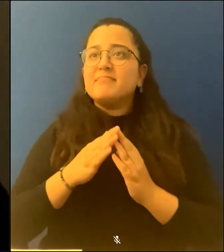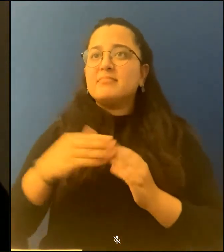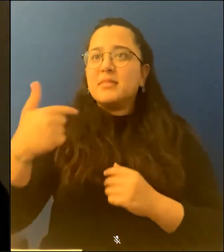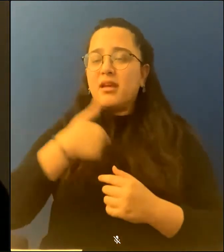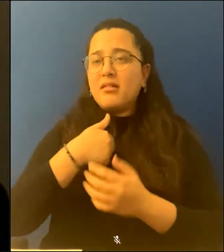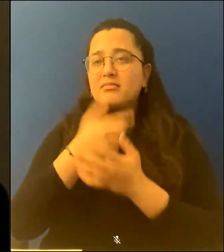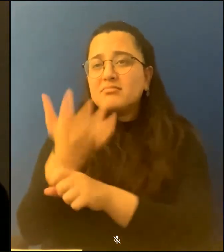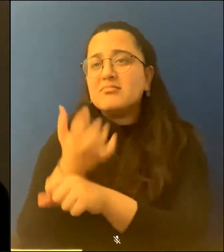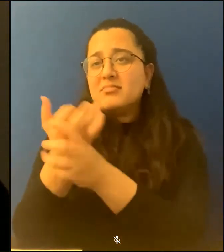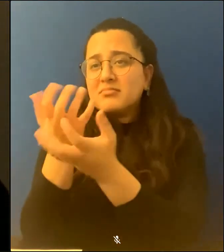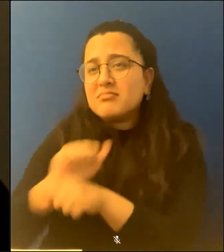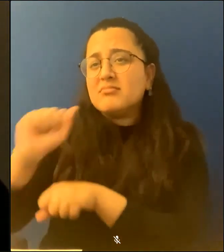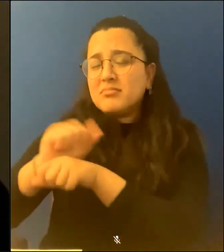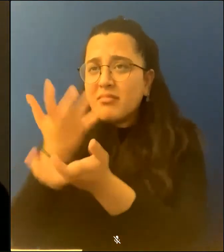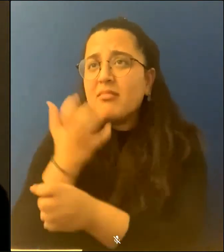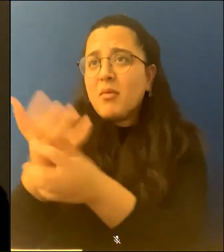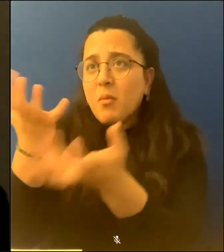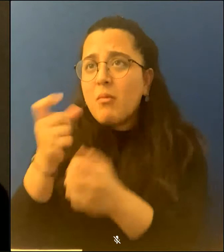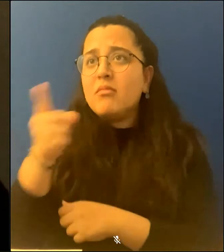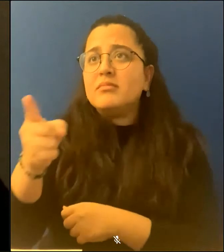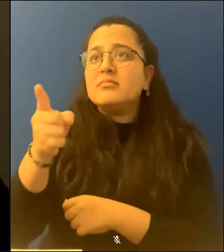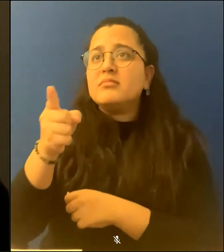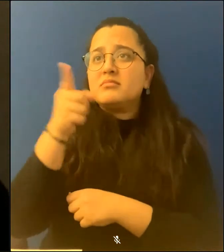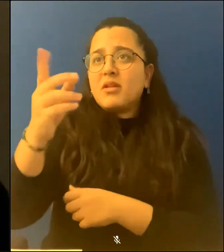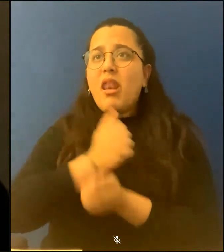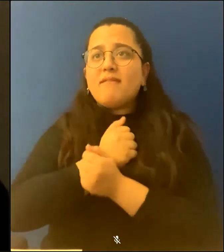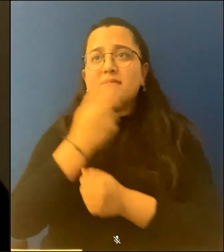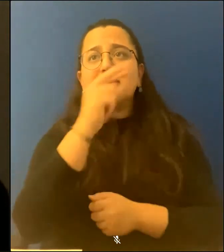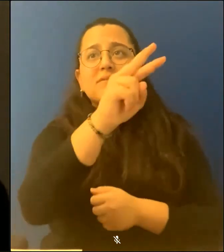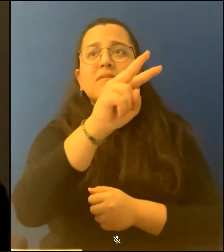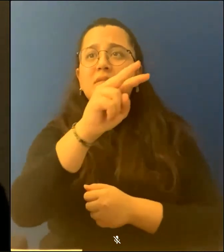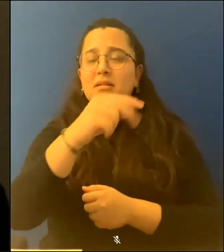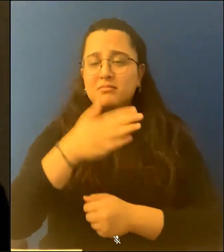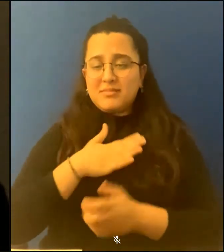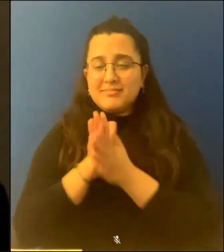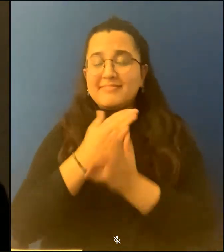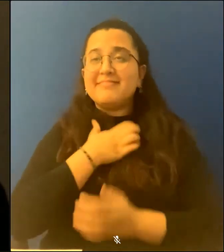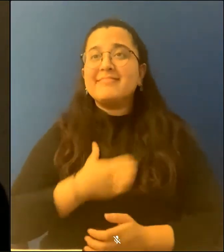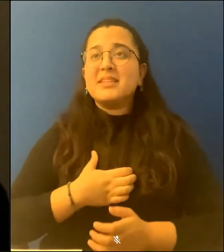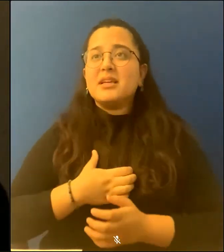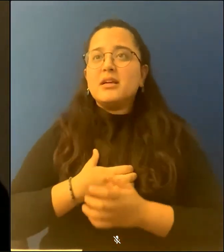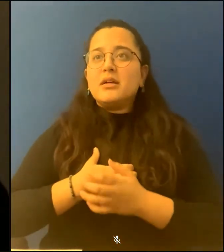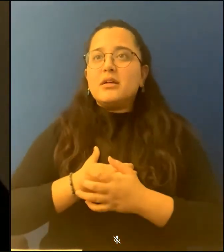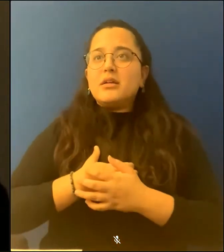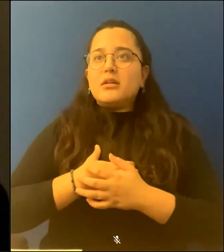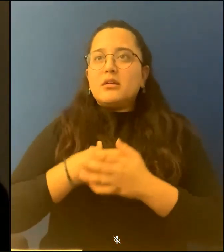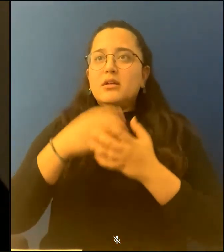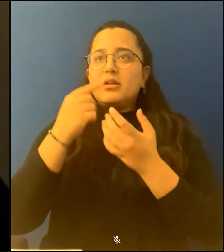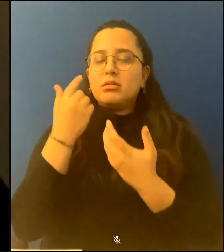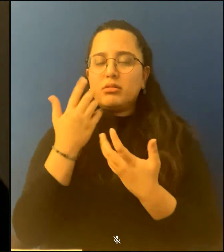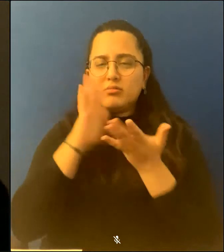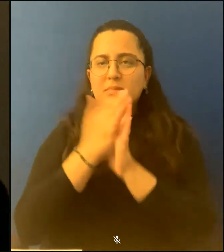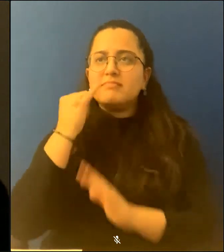was technicolor and twilight made and never turning off. The city air hung humid above